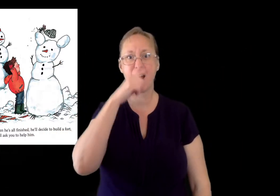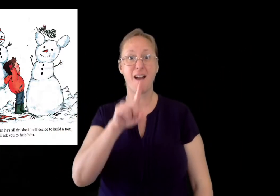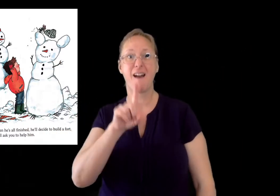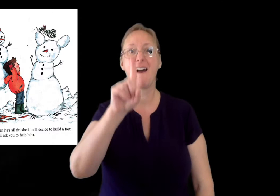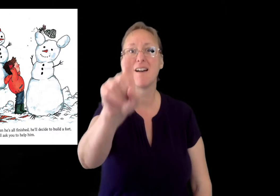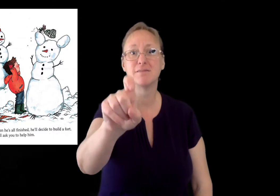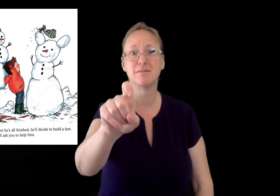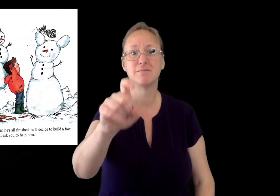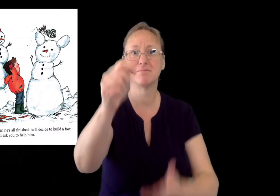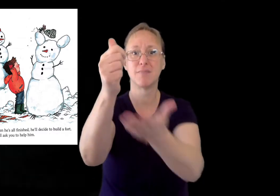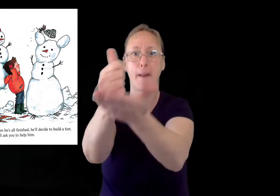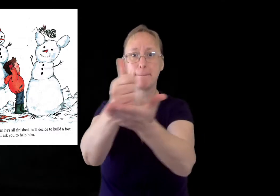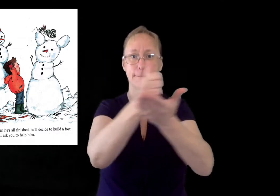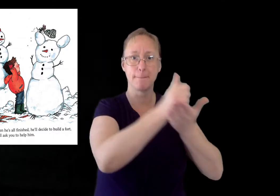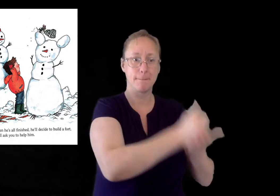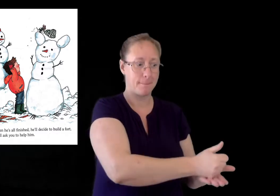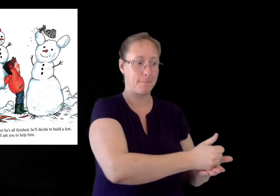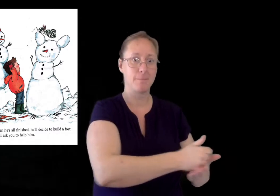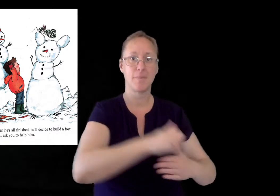He'll ask you to help him.